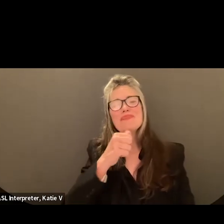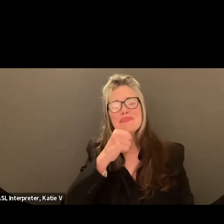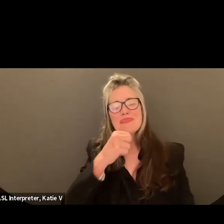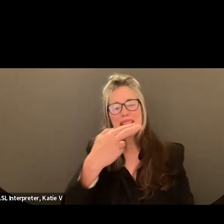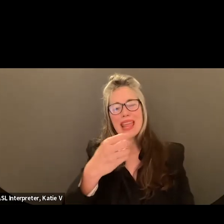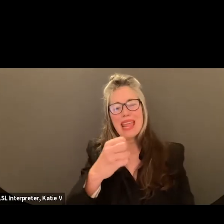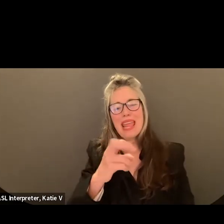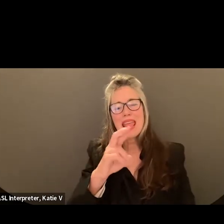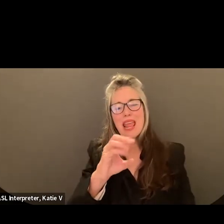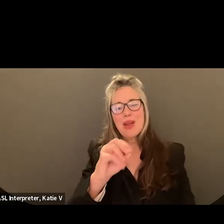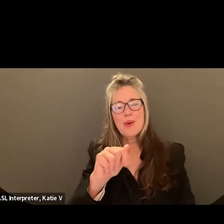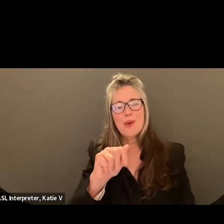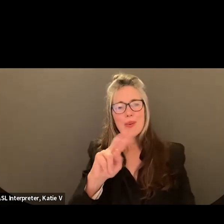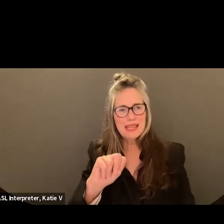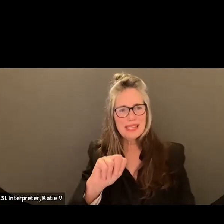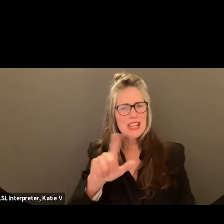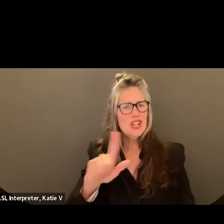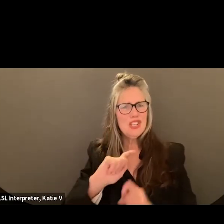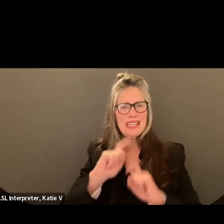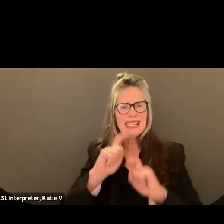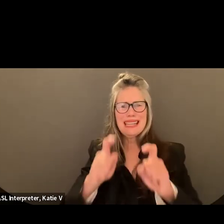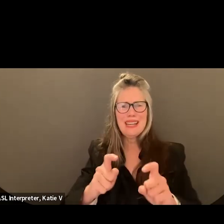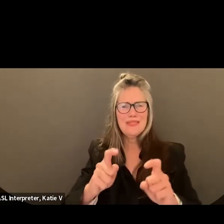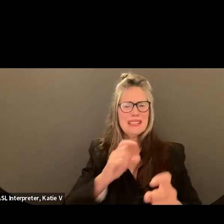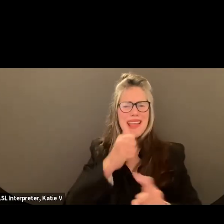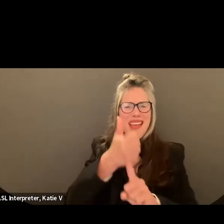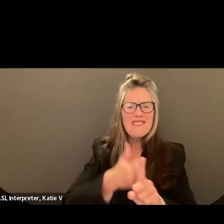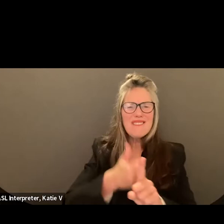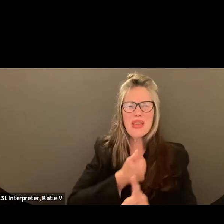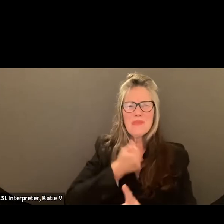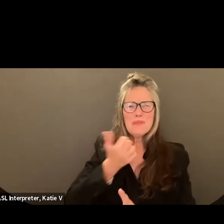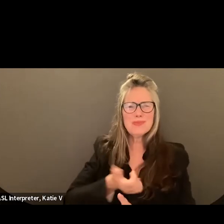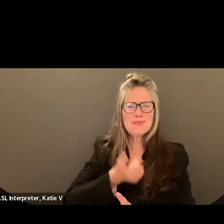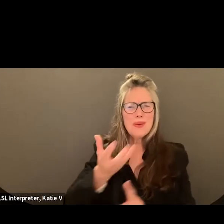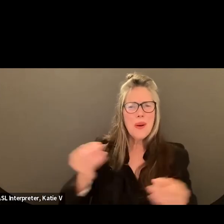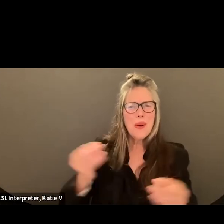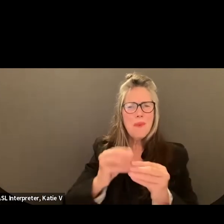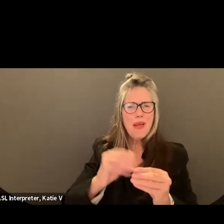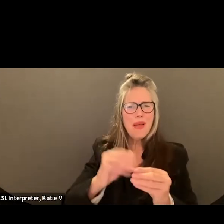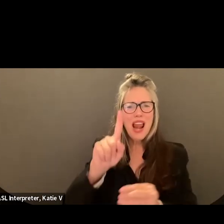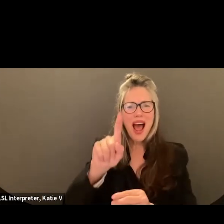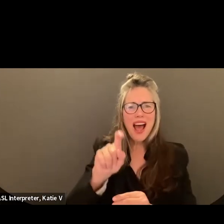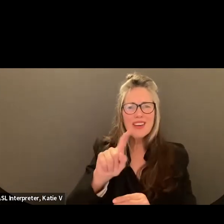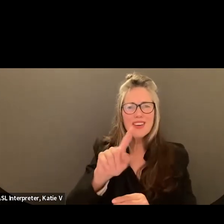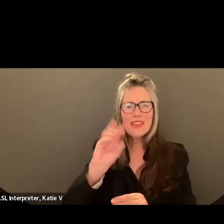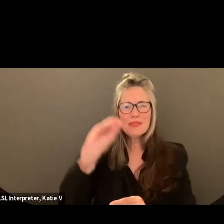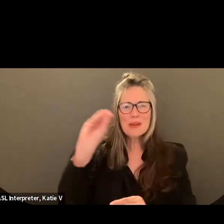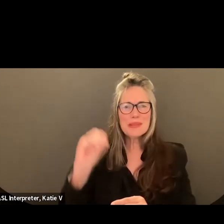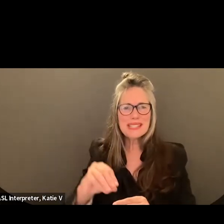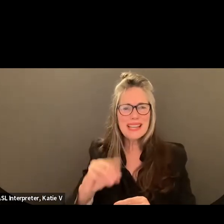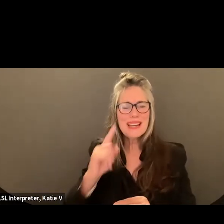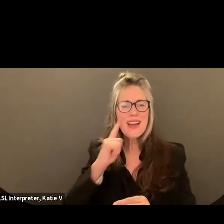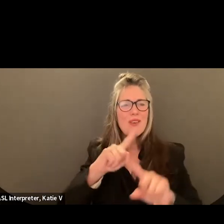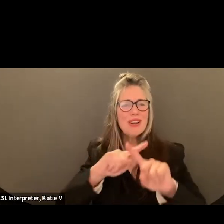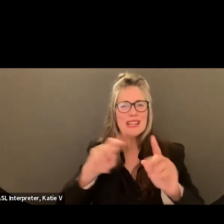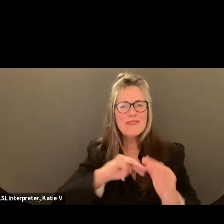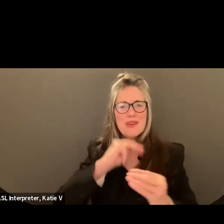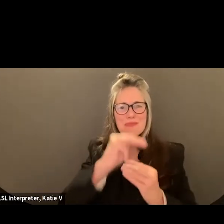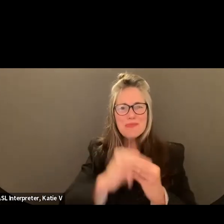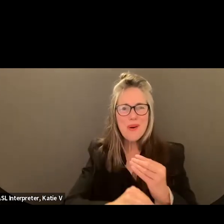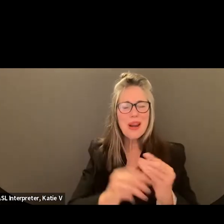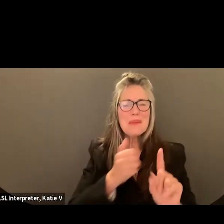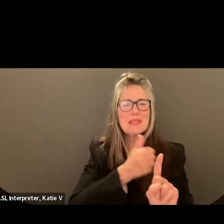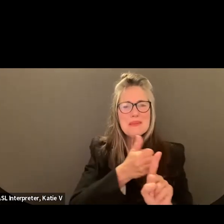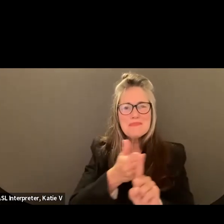supports, including tutoring, mentoring, summer institutes, summer bridge for eighth graders, scholarships and parent engagement programs impacting